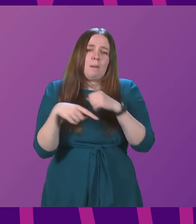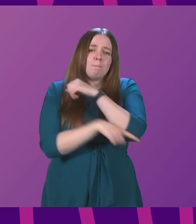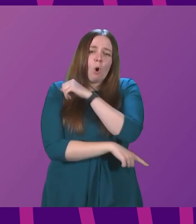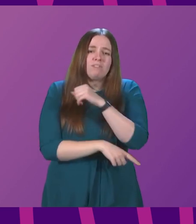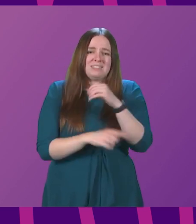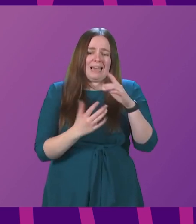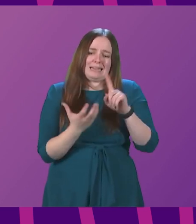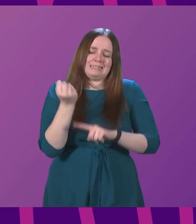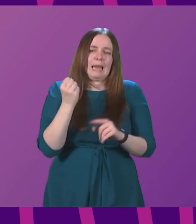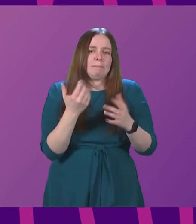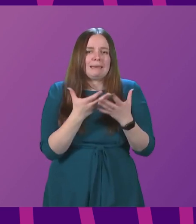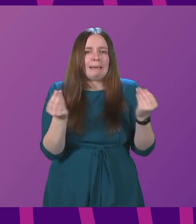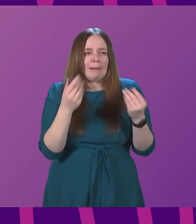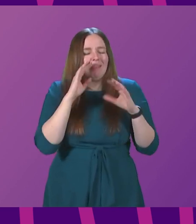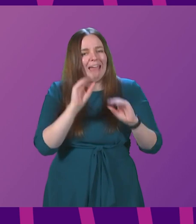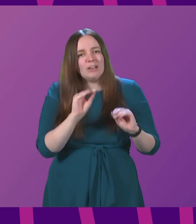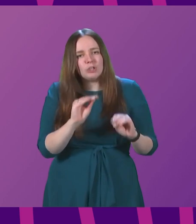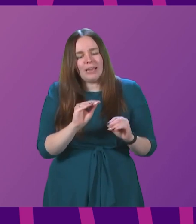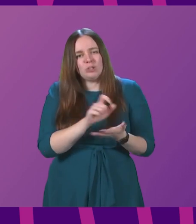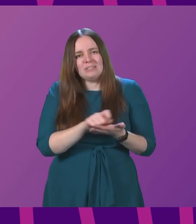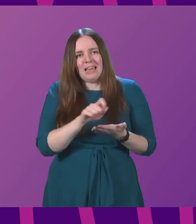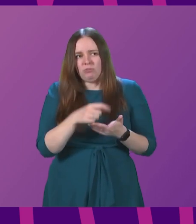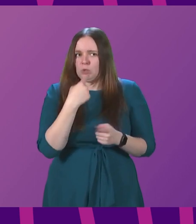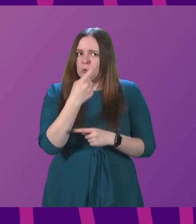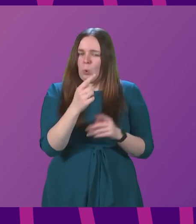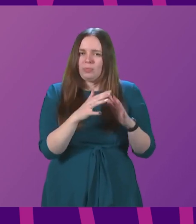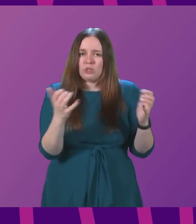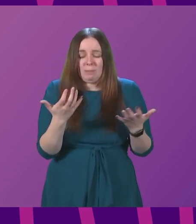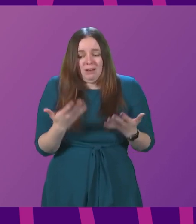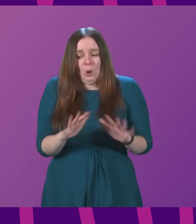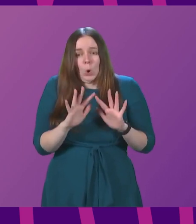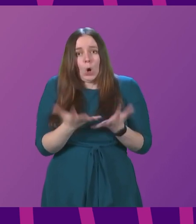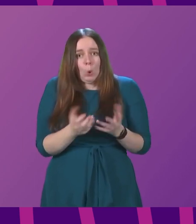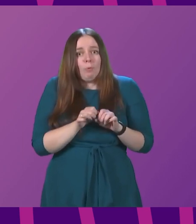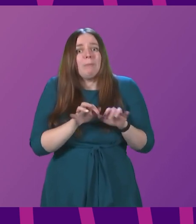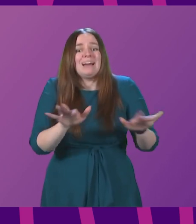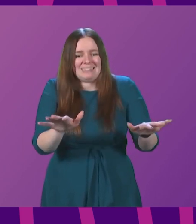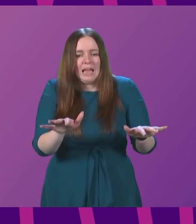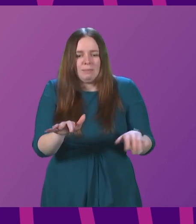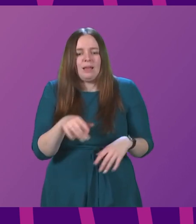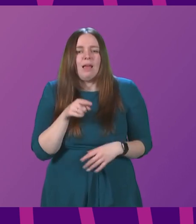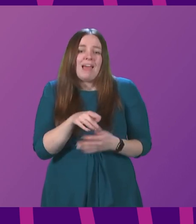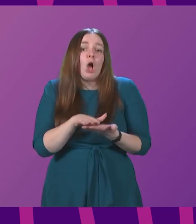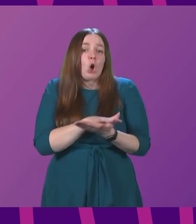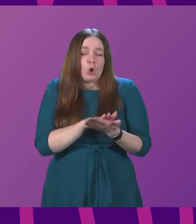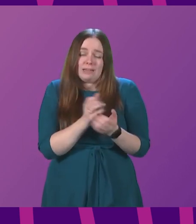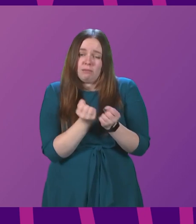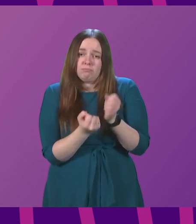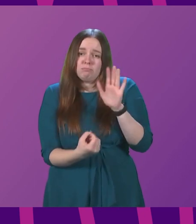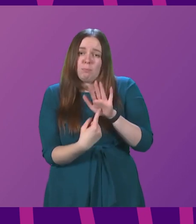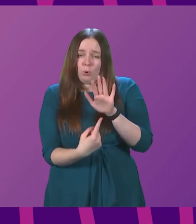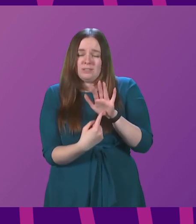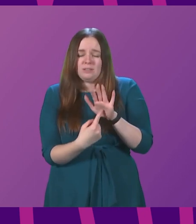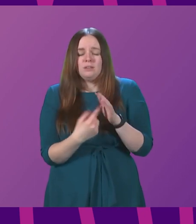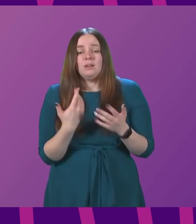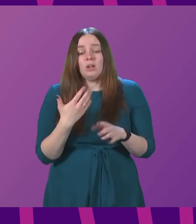record. And the Education Secretary told the Chamber, we are in a global pandemic. And that context is exceptionally important. Finally, earlier